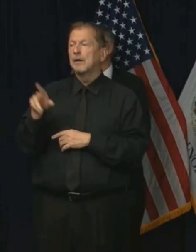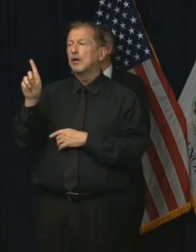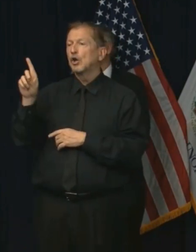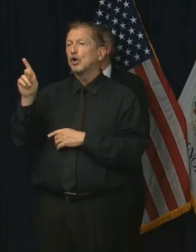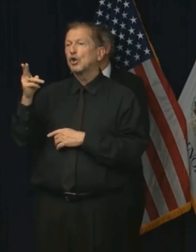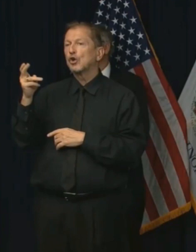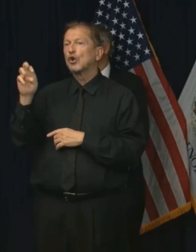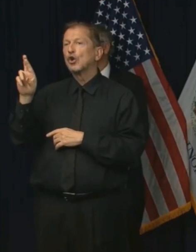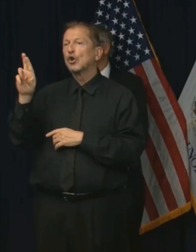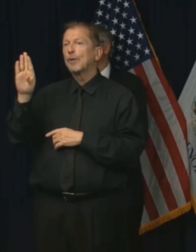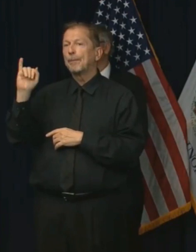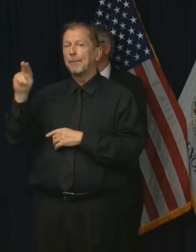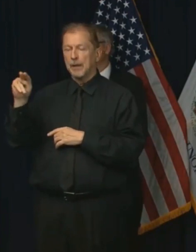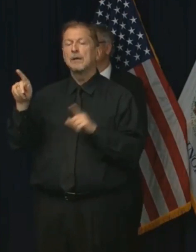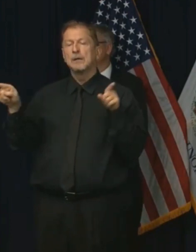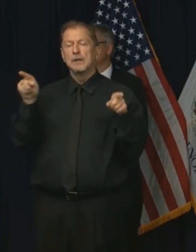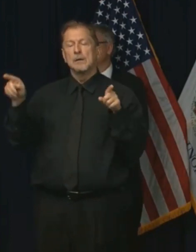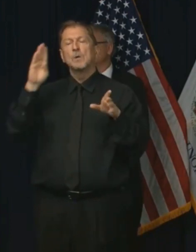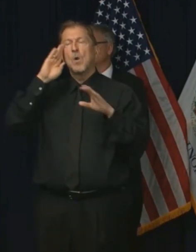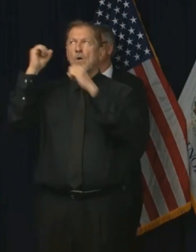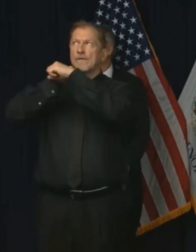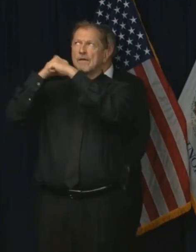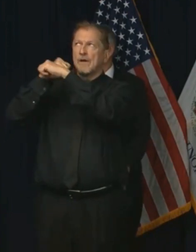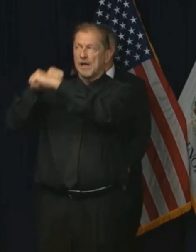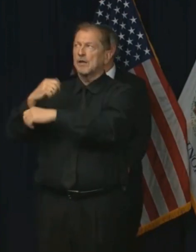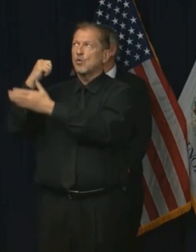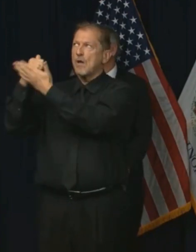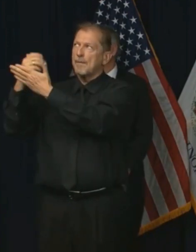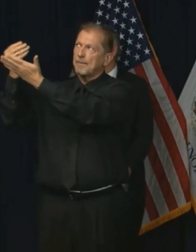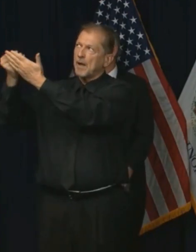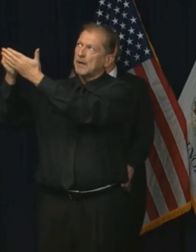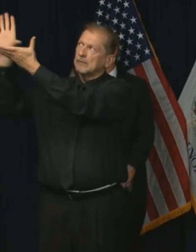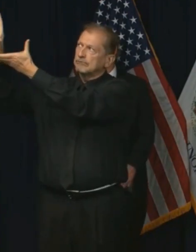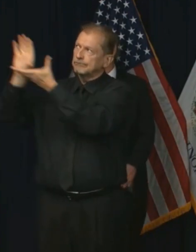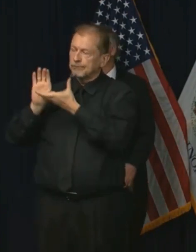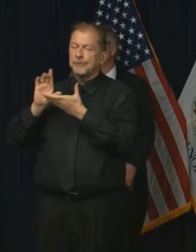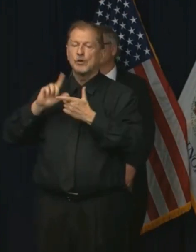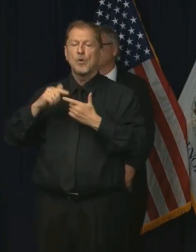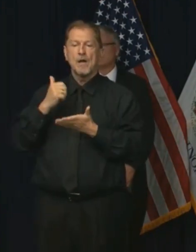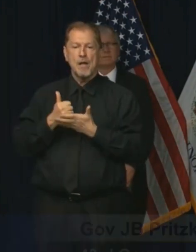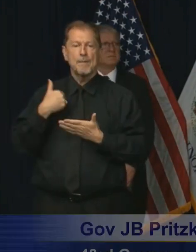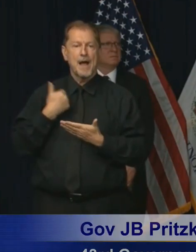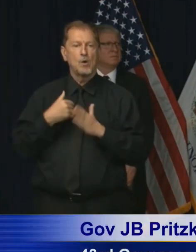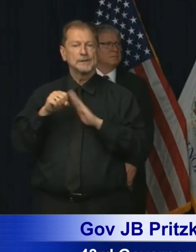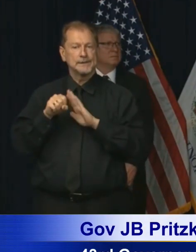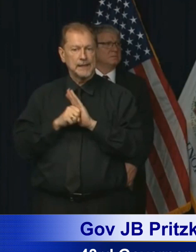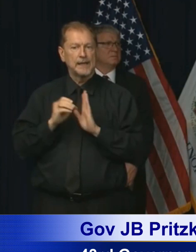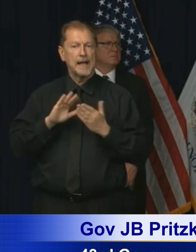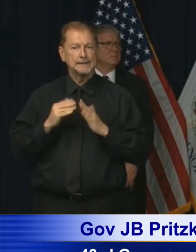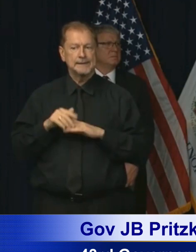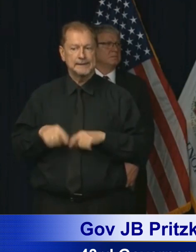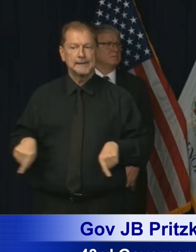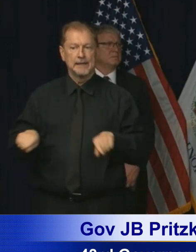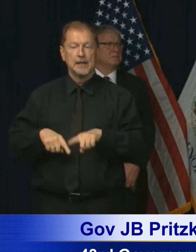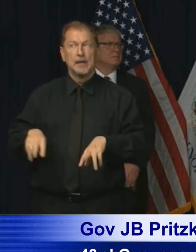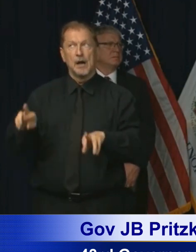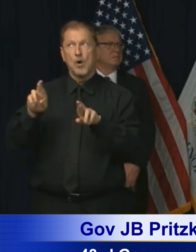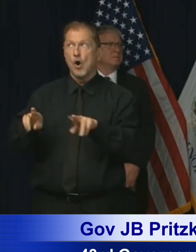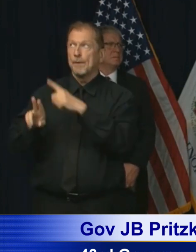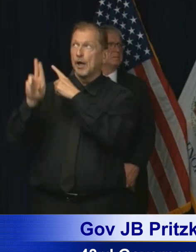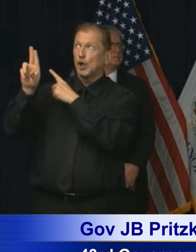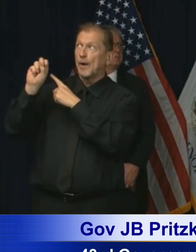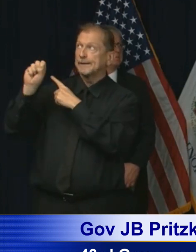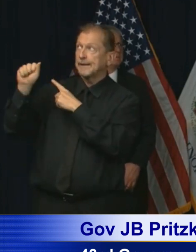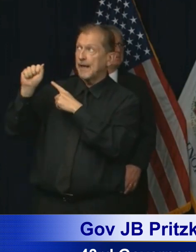obligations in the state and in our cities. So I know we'll get more help from them. I'm hopeful that the United States Senate, United